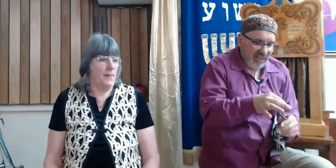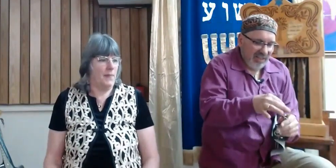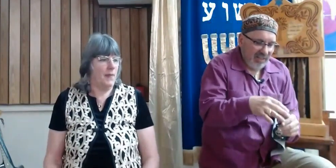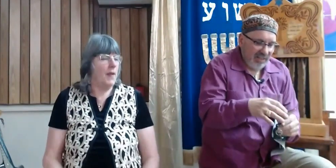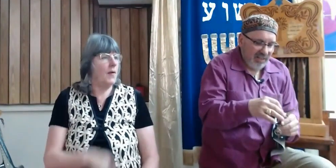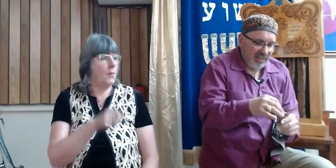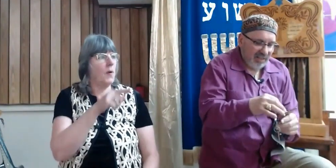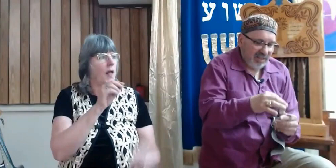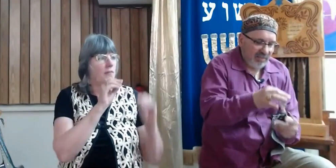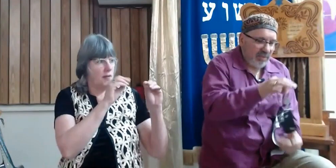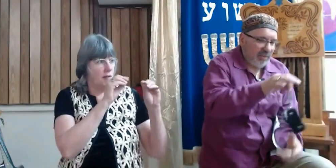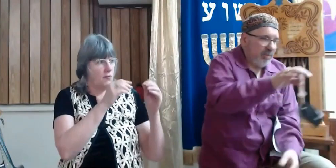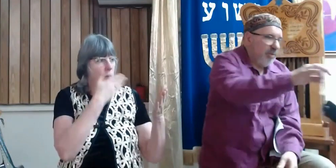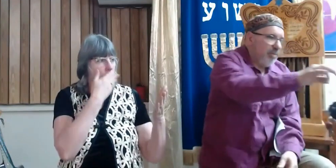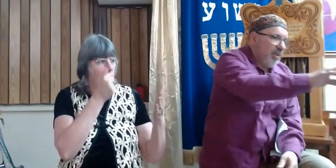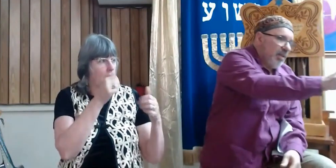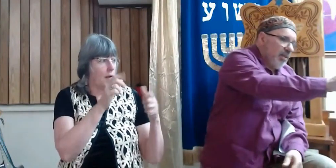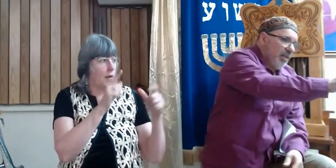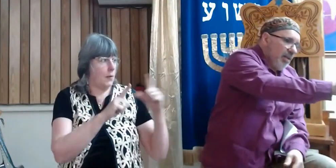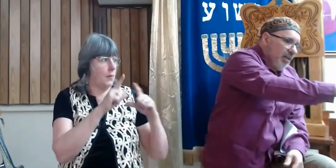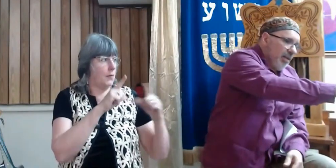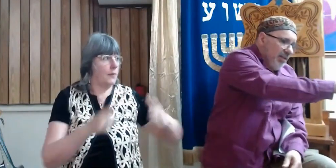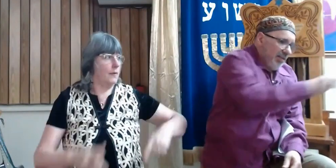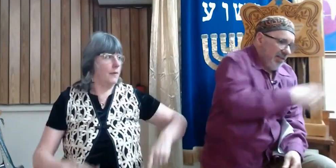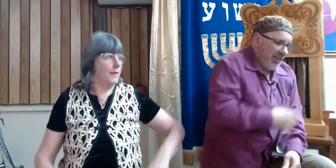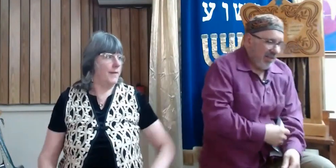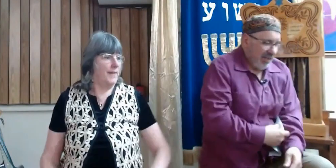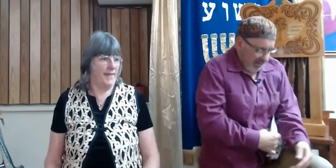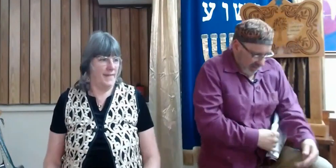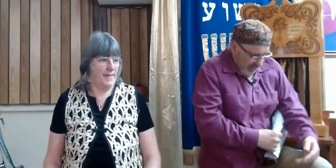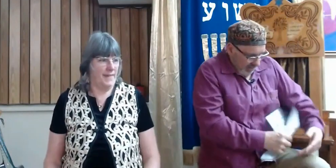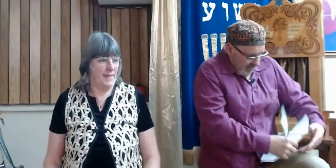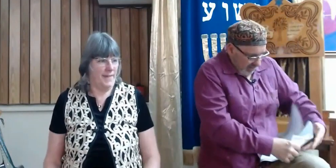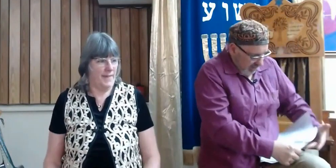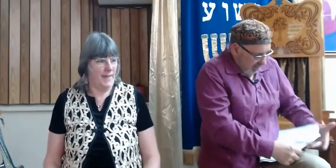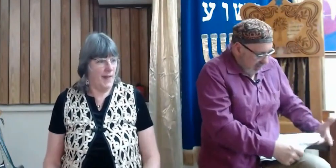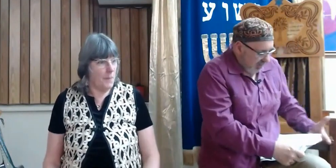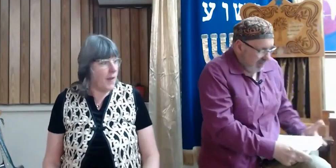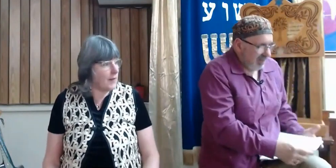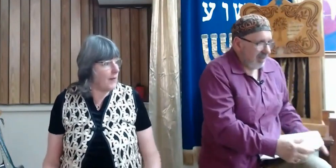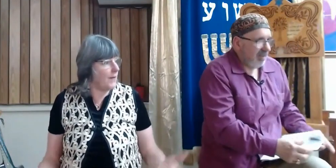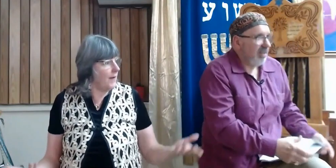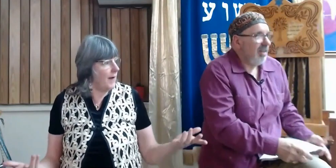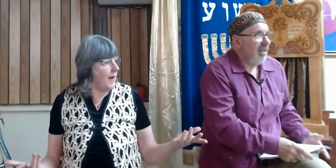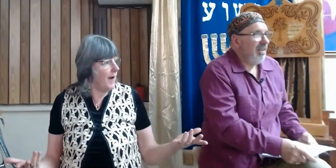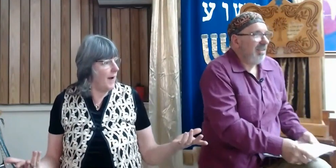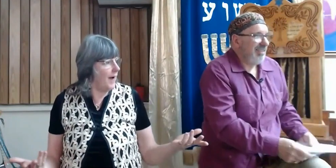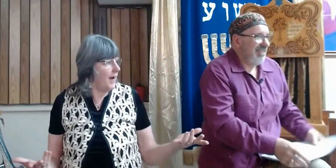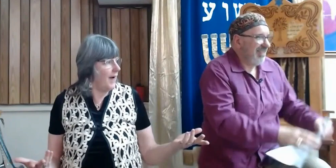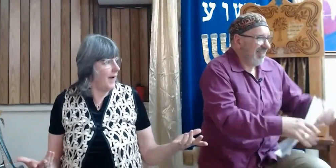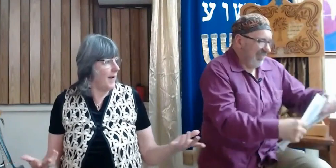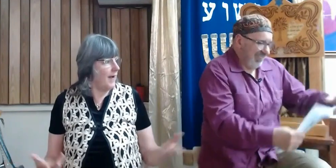And the key is to choose. I'm surprised you waited that long. Me too!